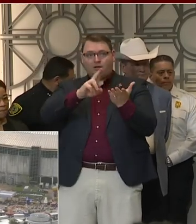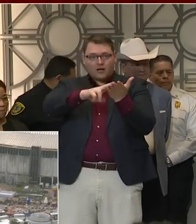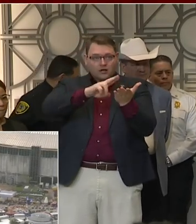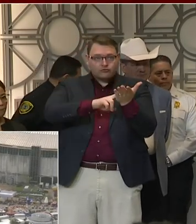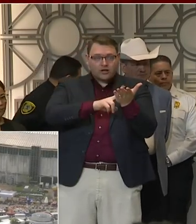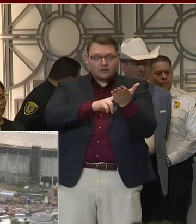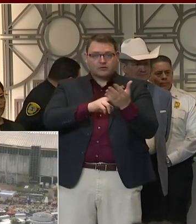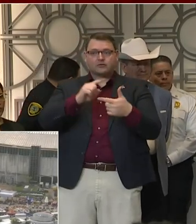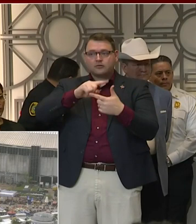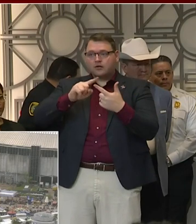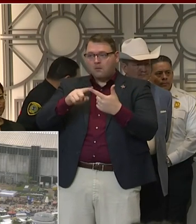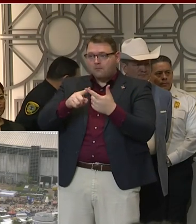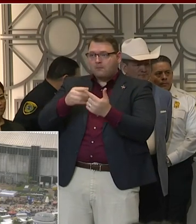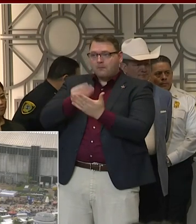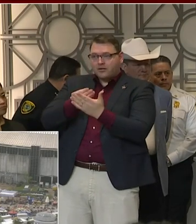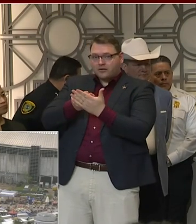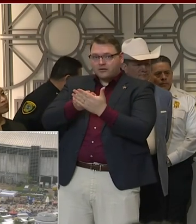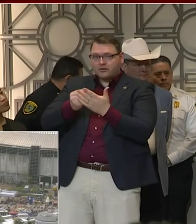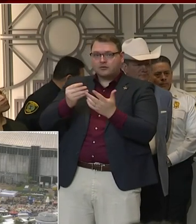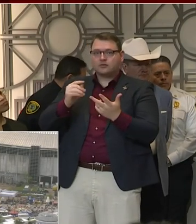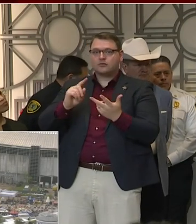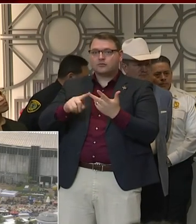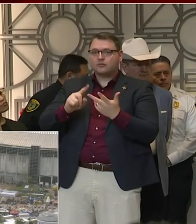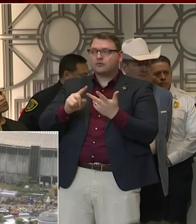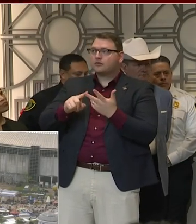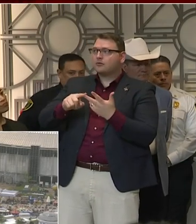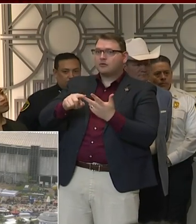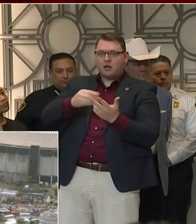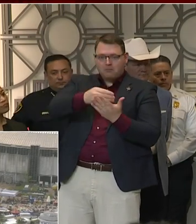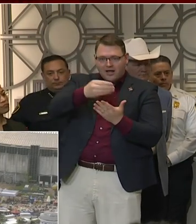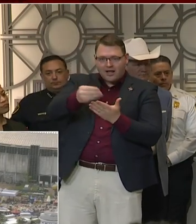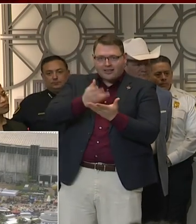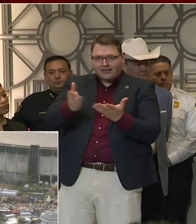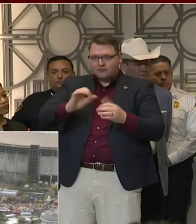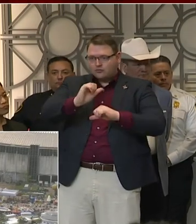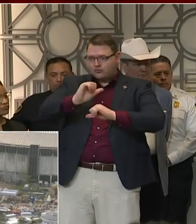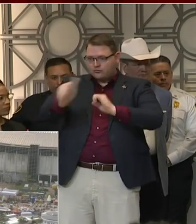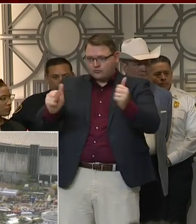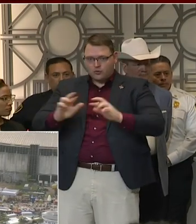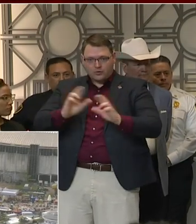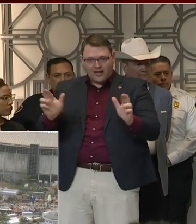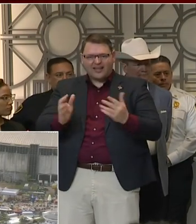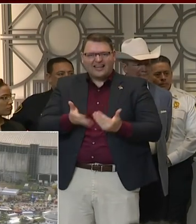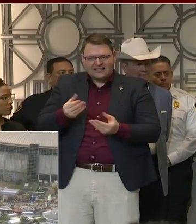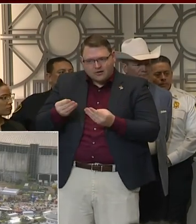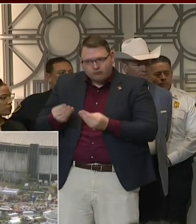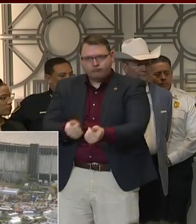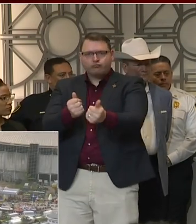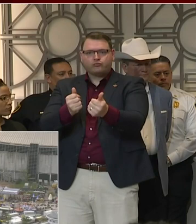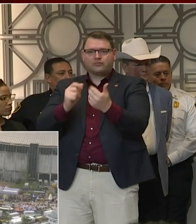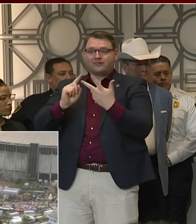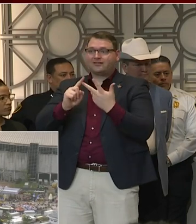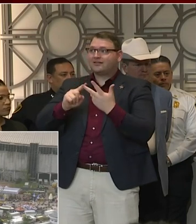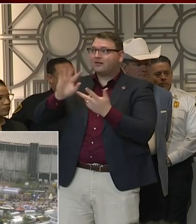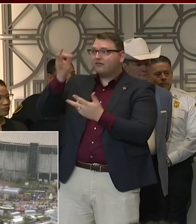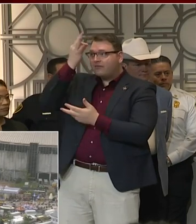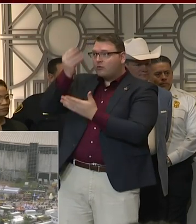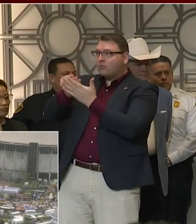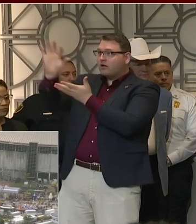getting federal assistance, those things are important. And so that's the purpose. That's the reason why we are